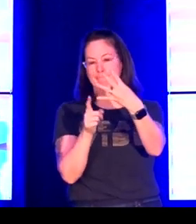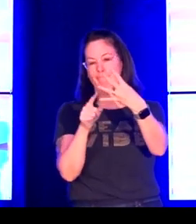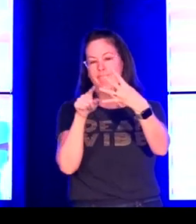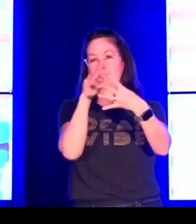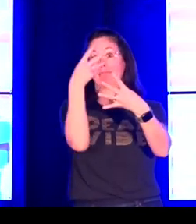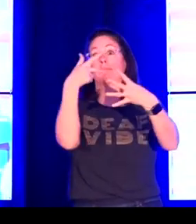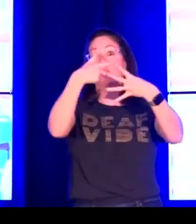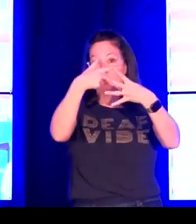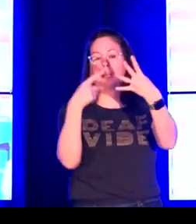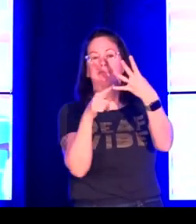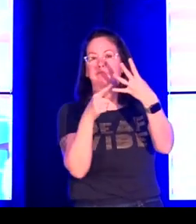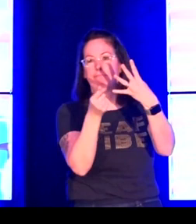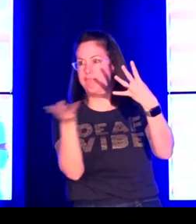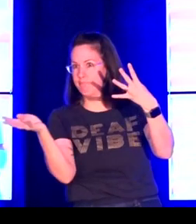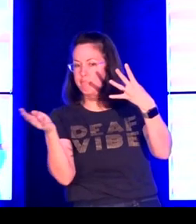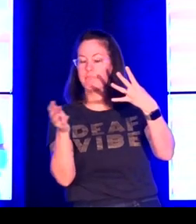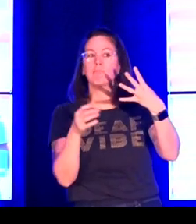I've worked with four languages